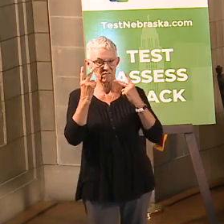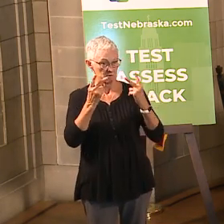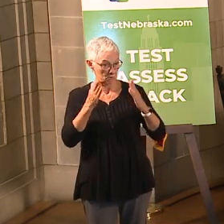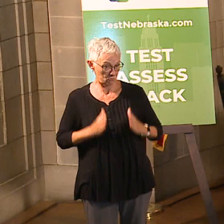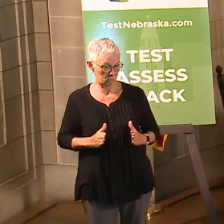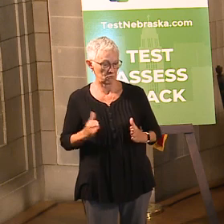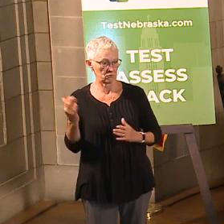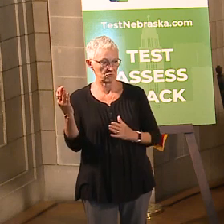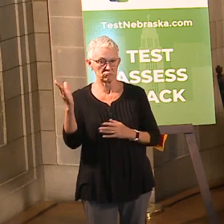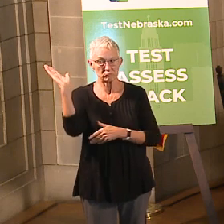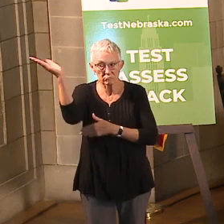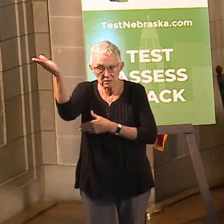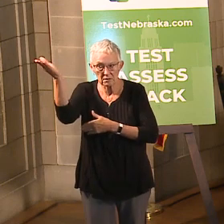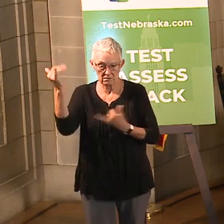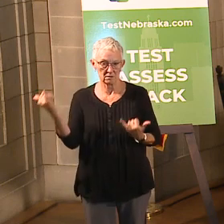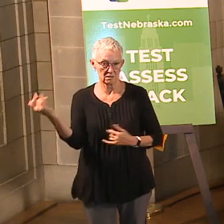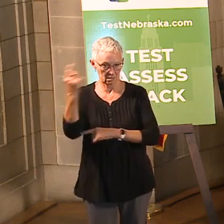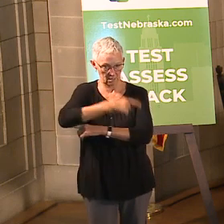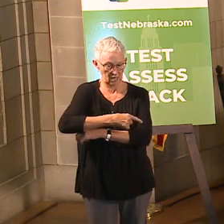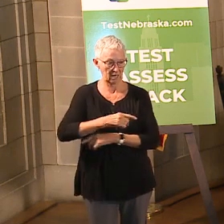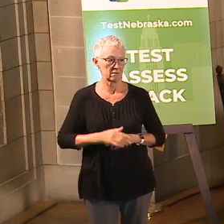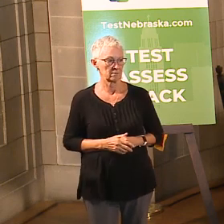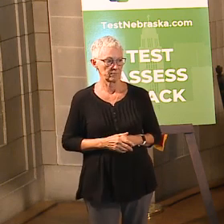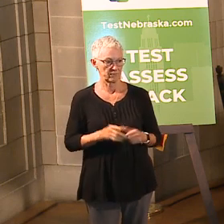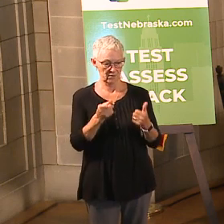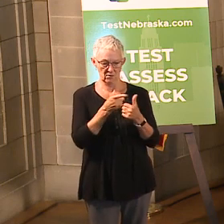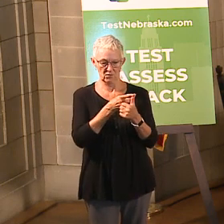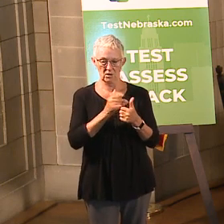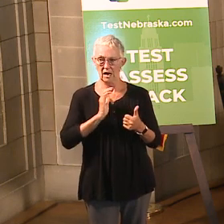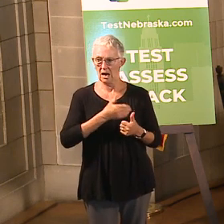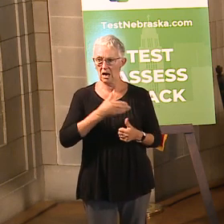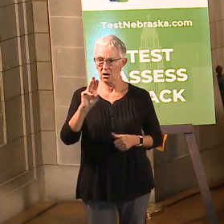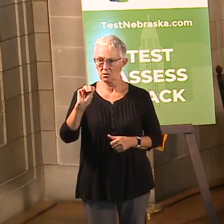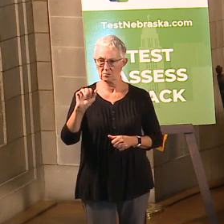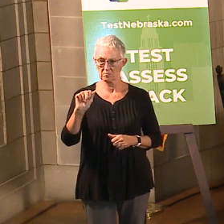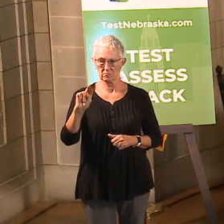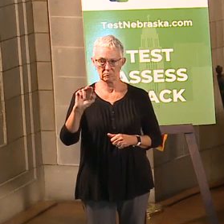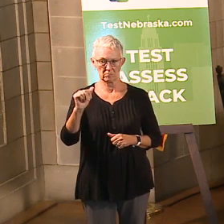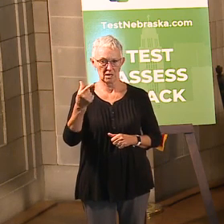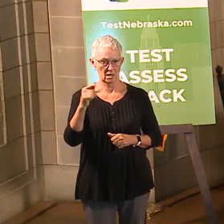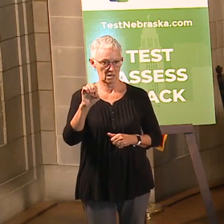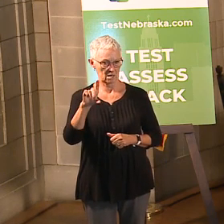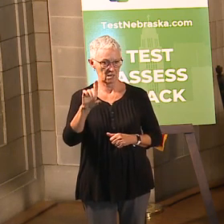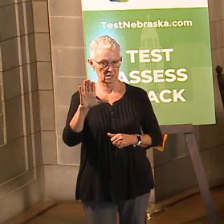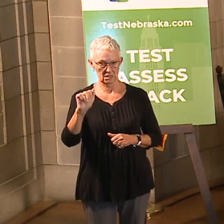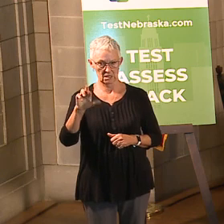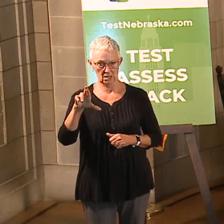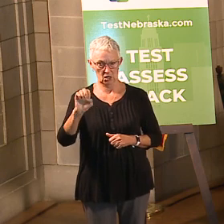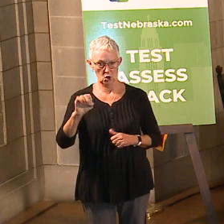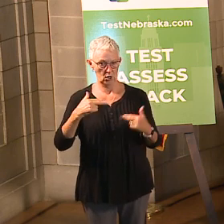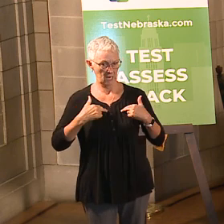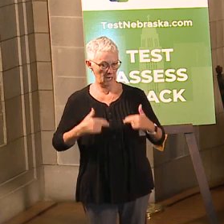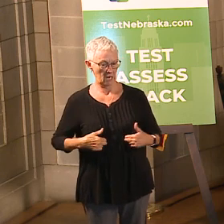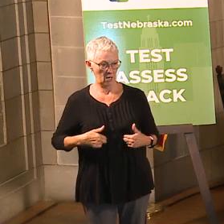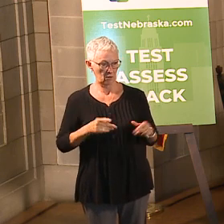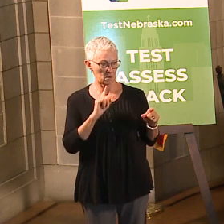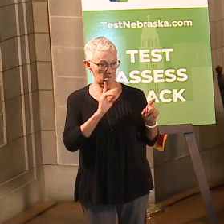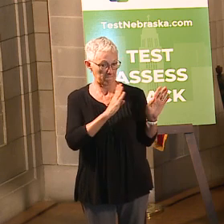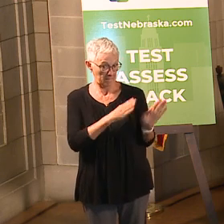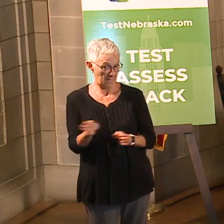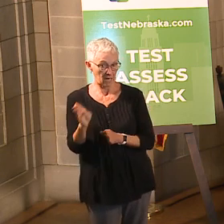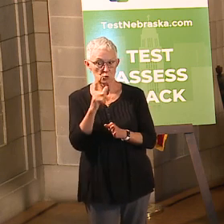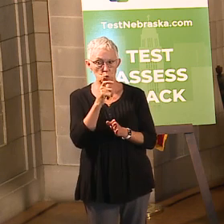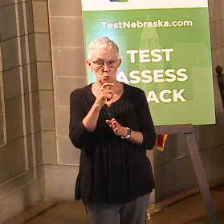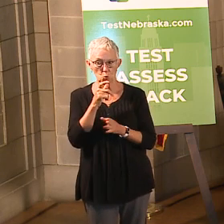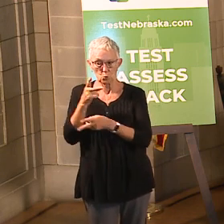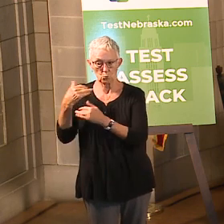First of all, we're going to have our managed care organizations, or the managed care health plans that manage our Medicaid system,